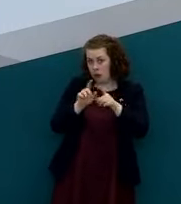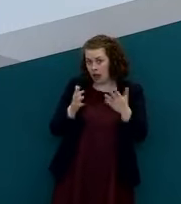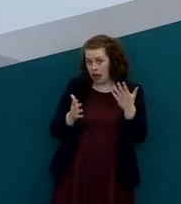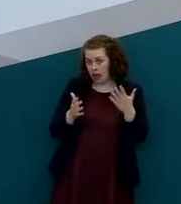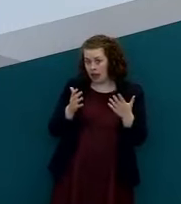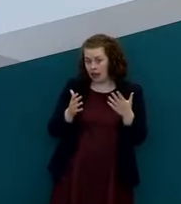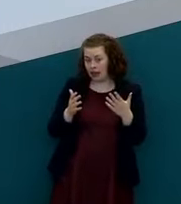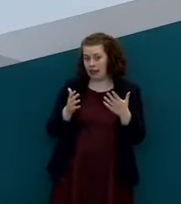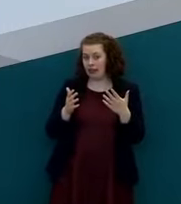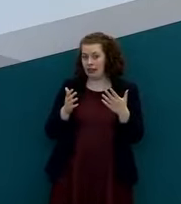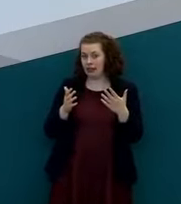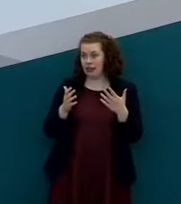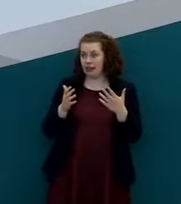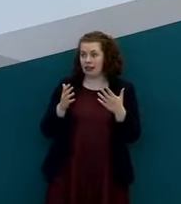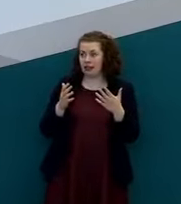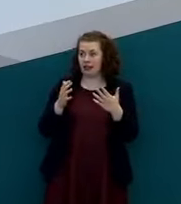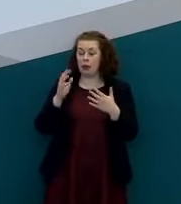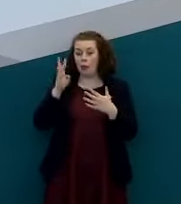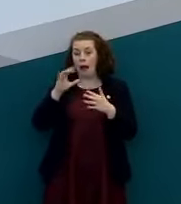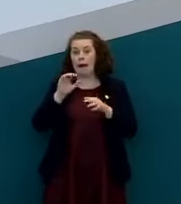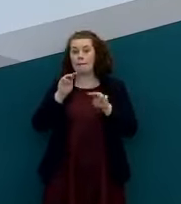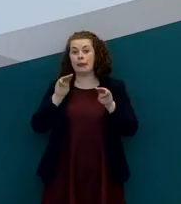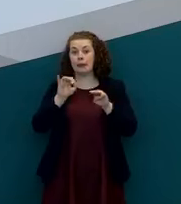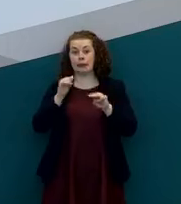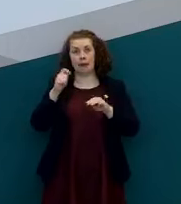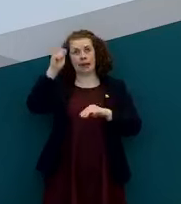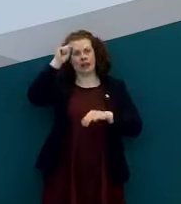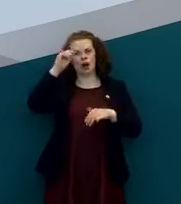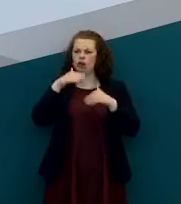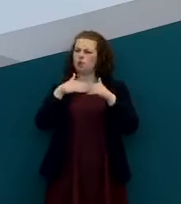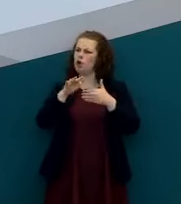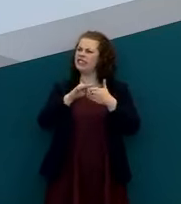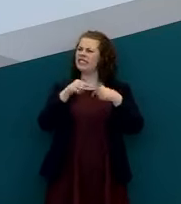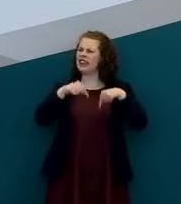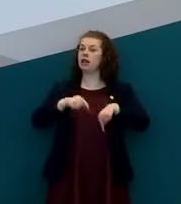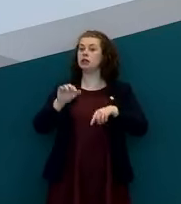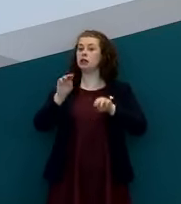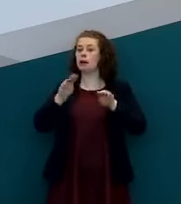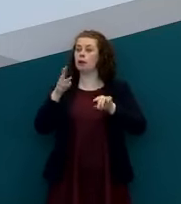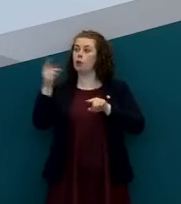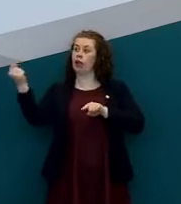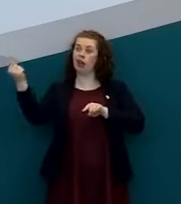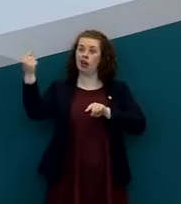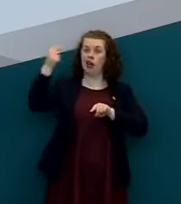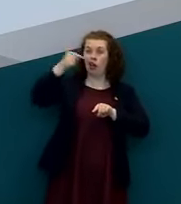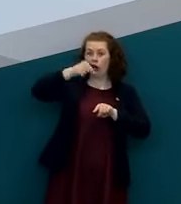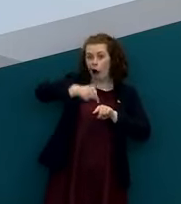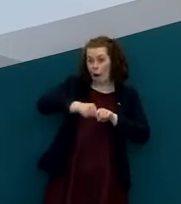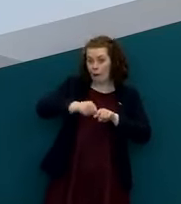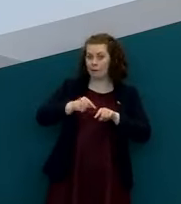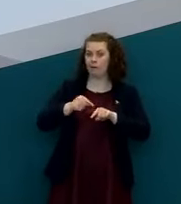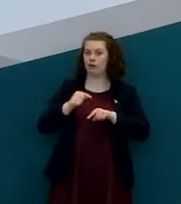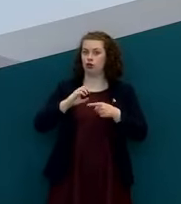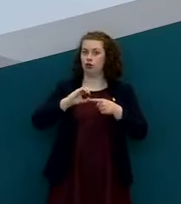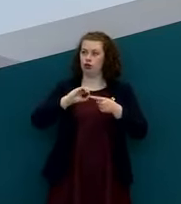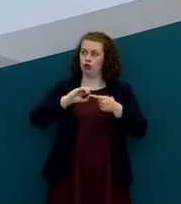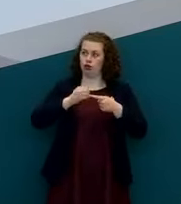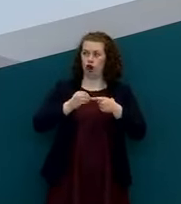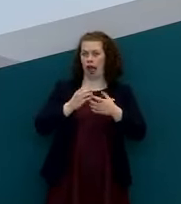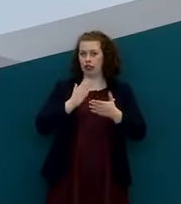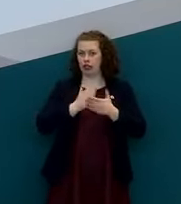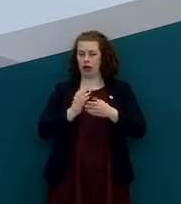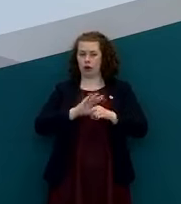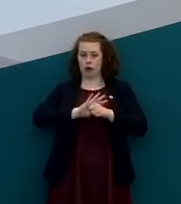the virus here due to a perception that it may be kind of safer and more remote is that kind of on the radar at all of the public health team